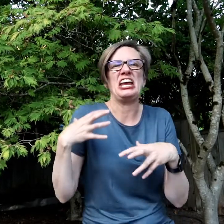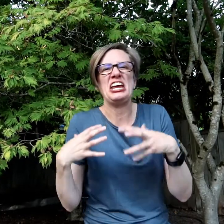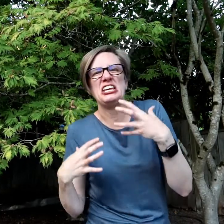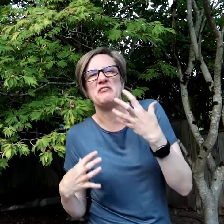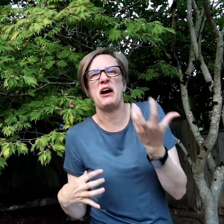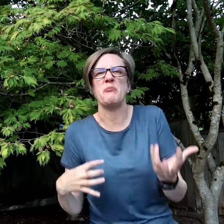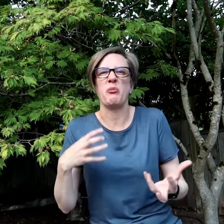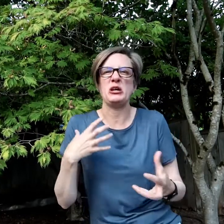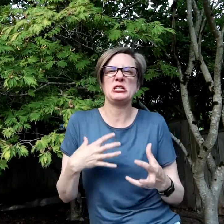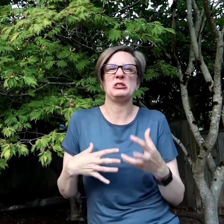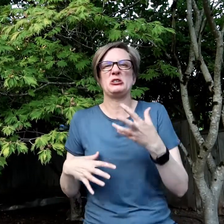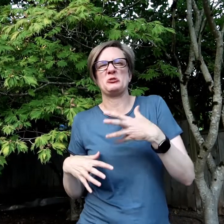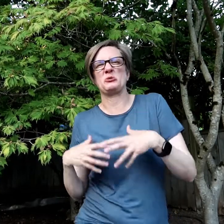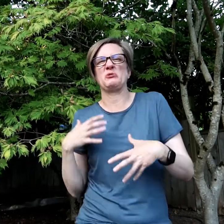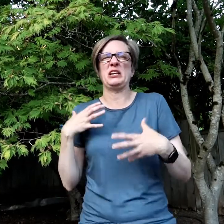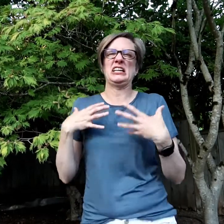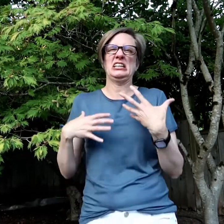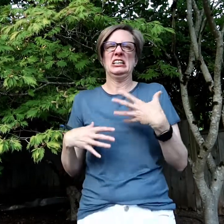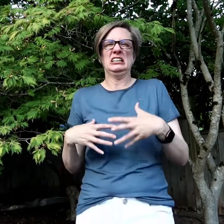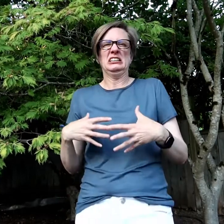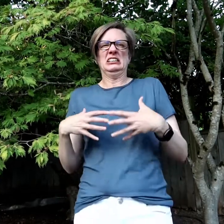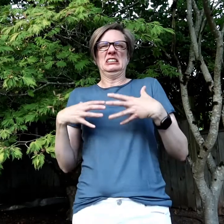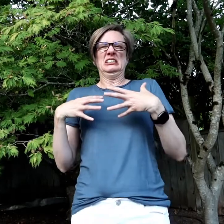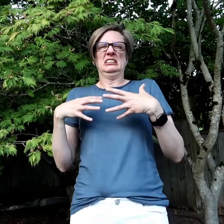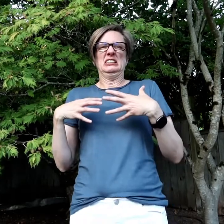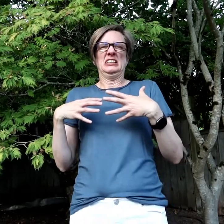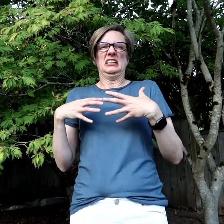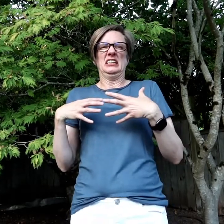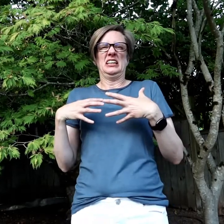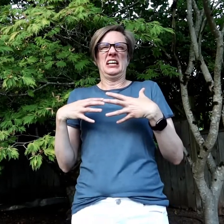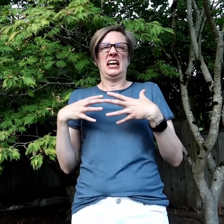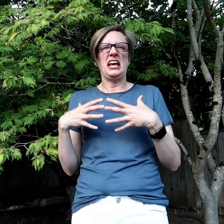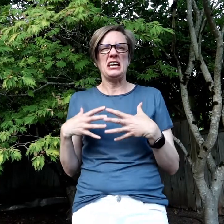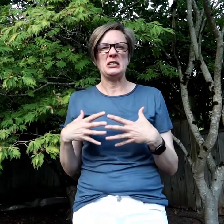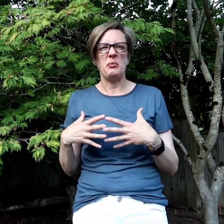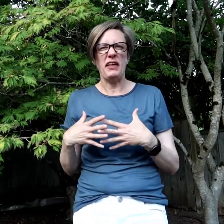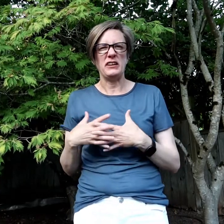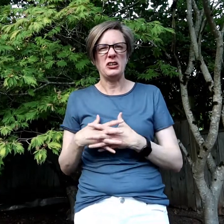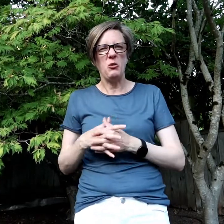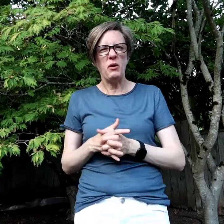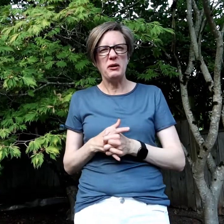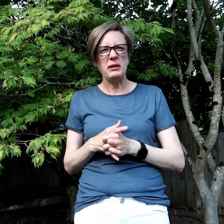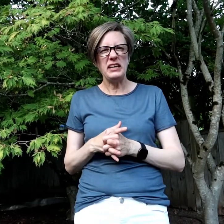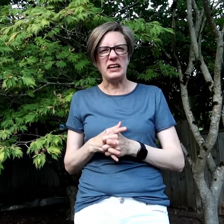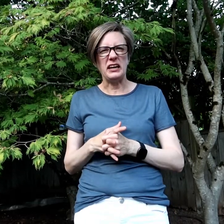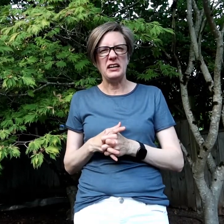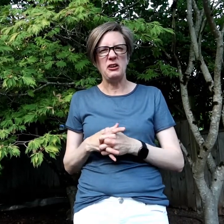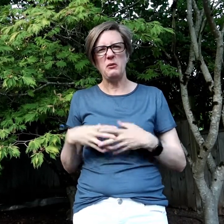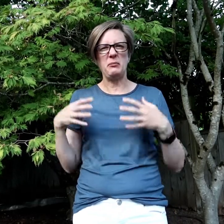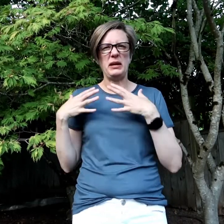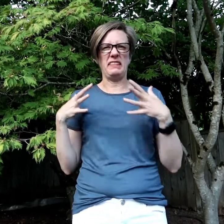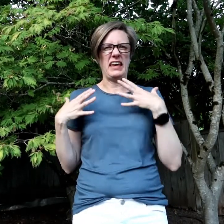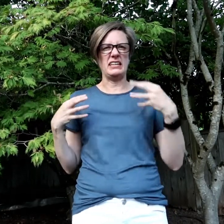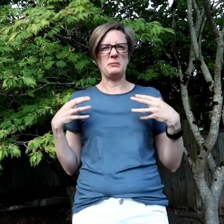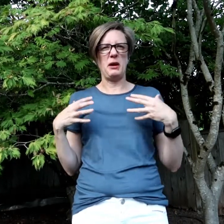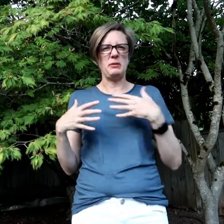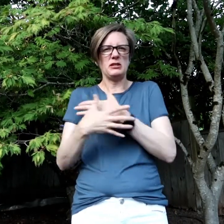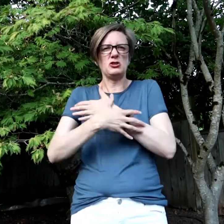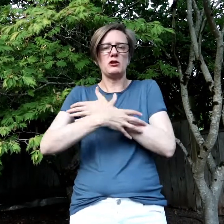icky vibration that's sort of like an icky spot that you don't want to be in. You don't want to be in an icky spot because you're going to